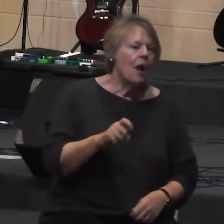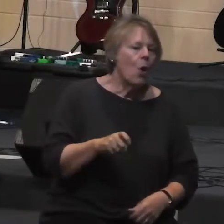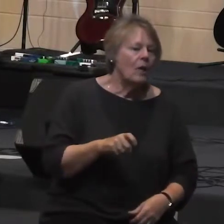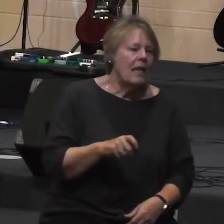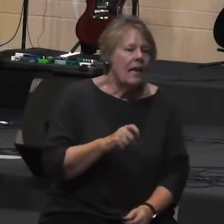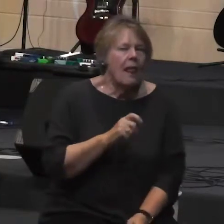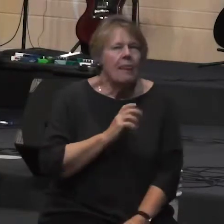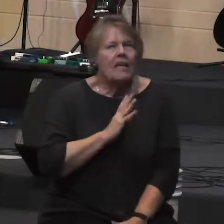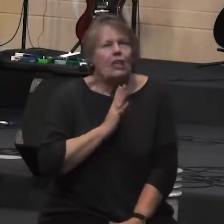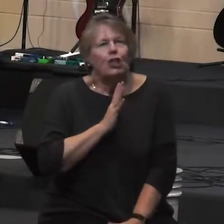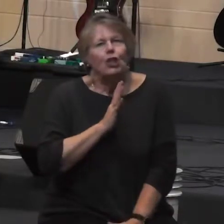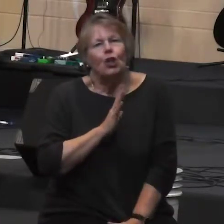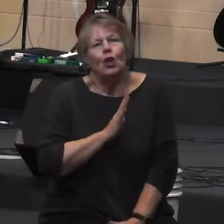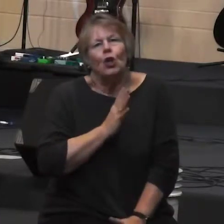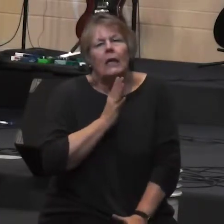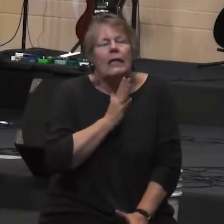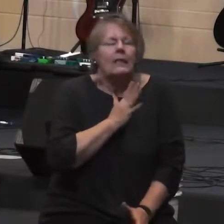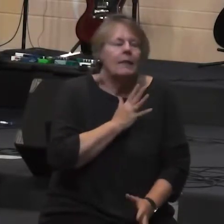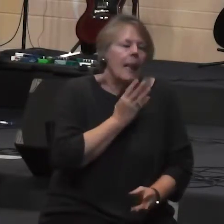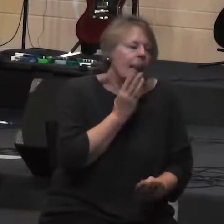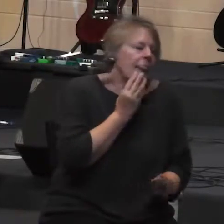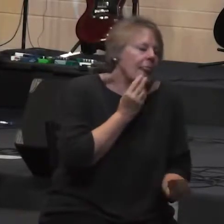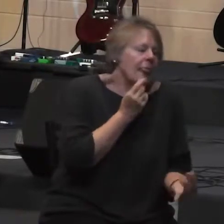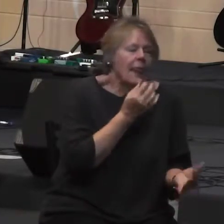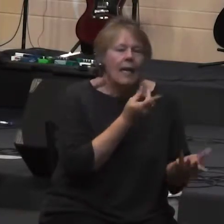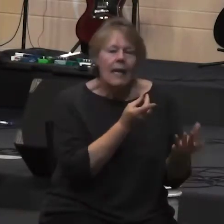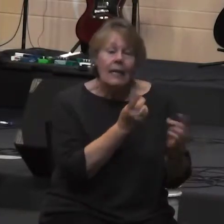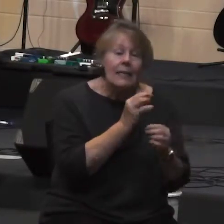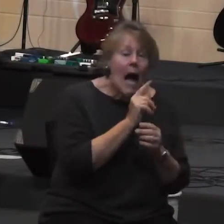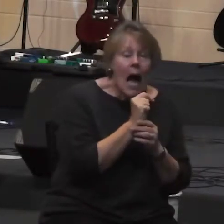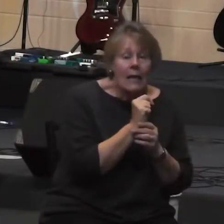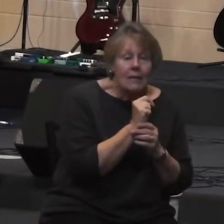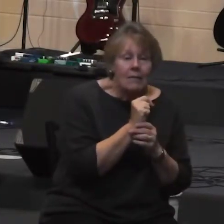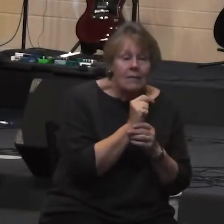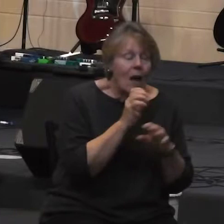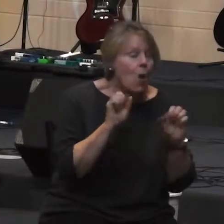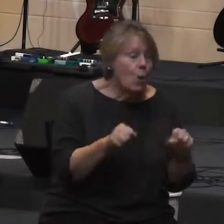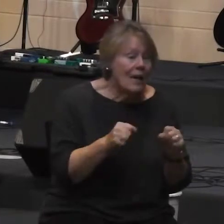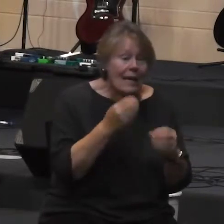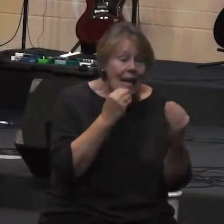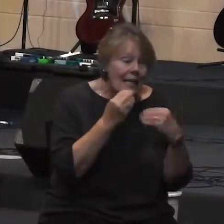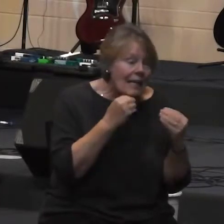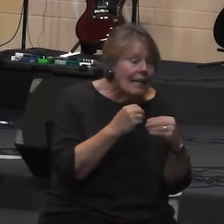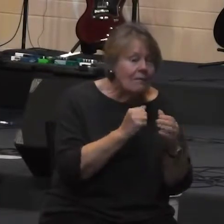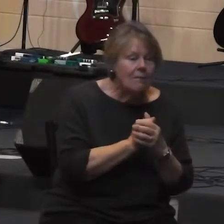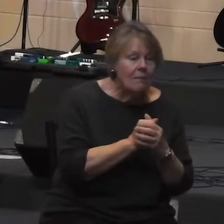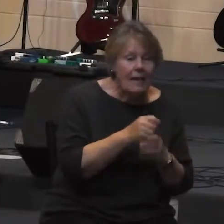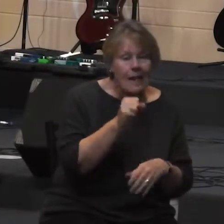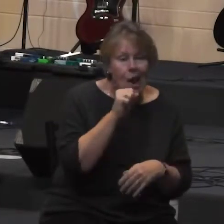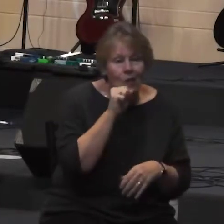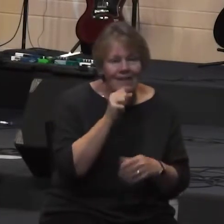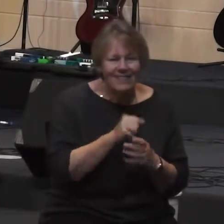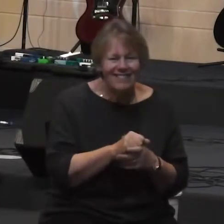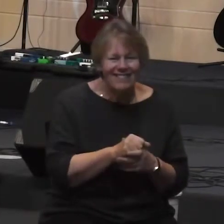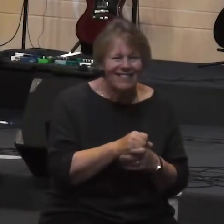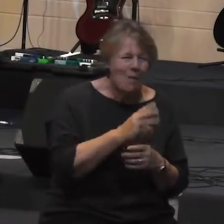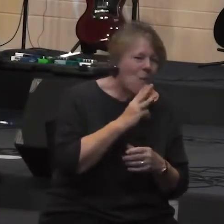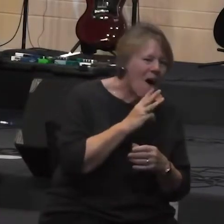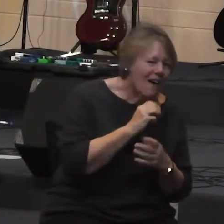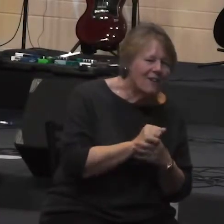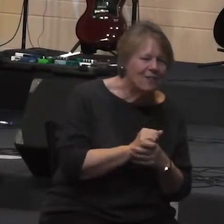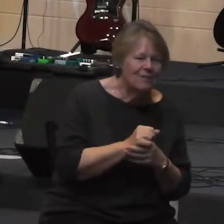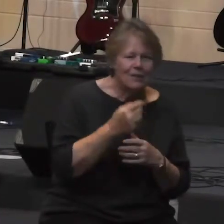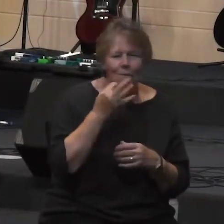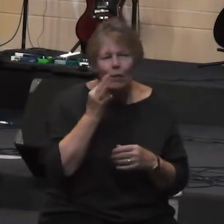luxurious diet in order to stay alive we need some calories probably some water hopefully some fruits and vegetables